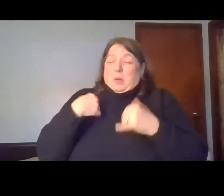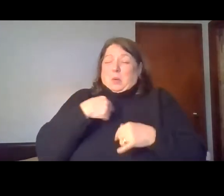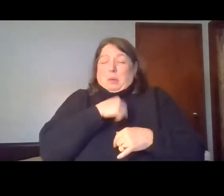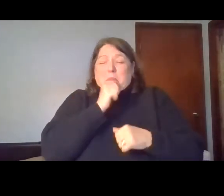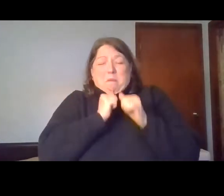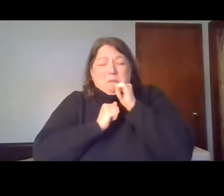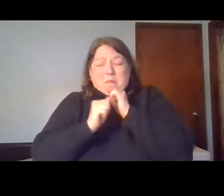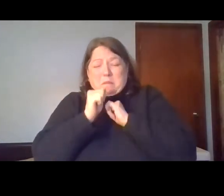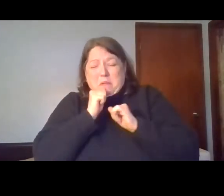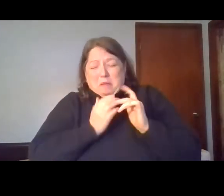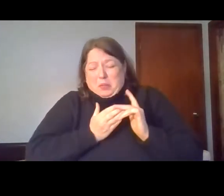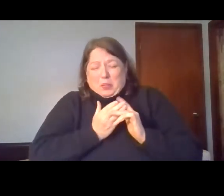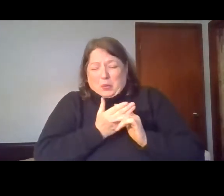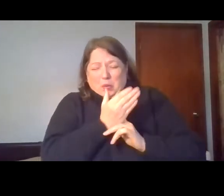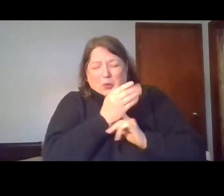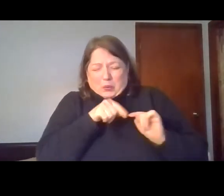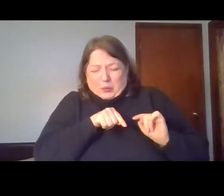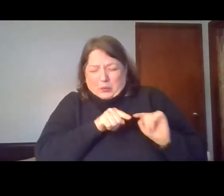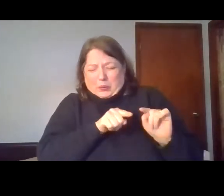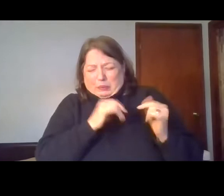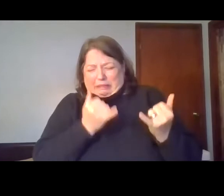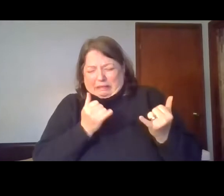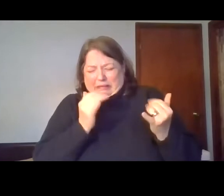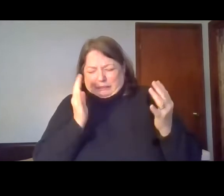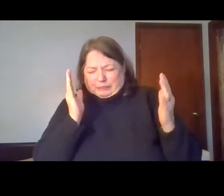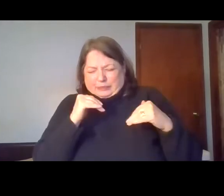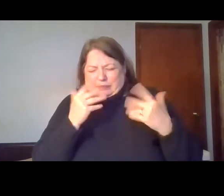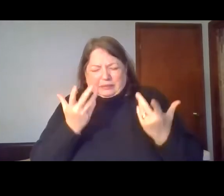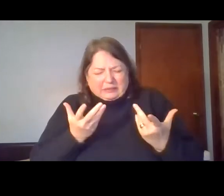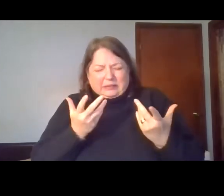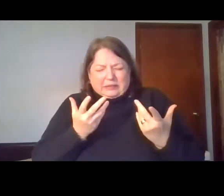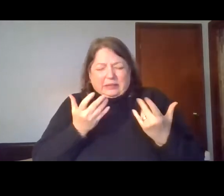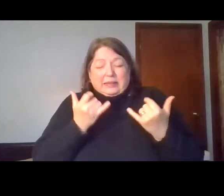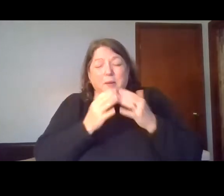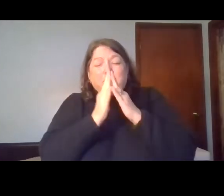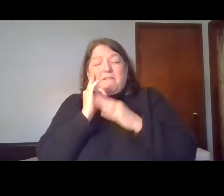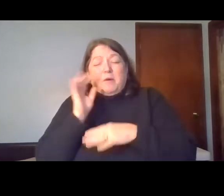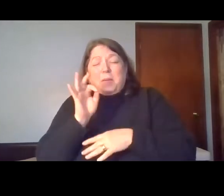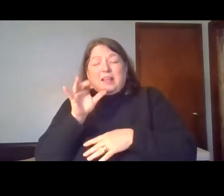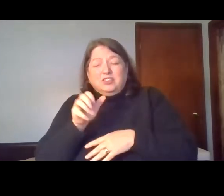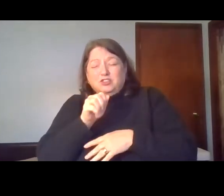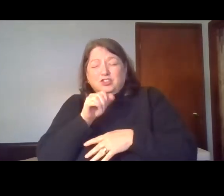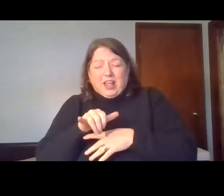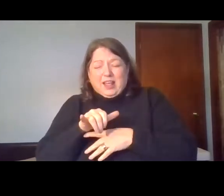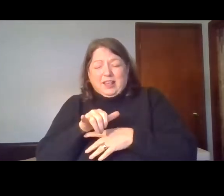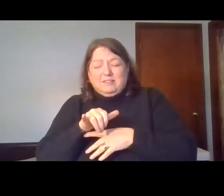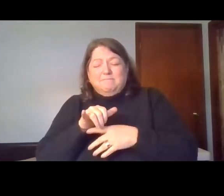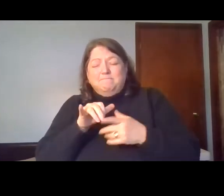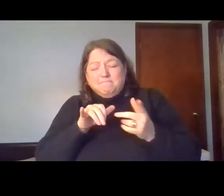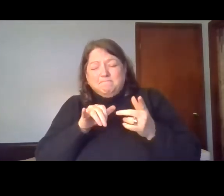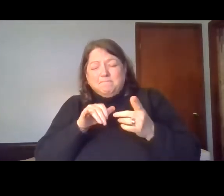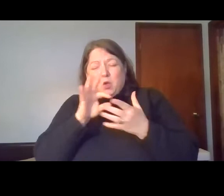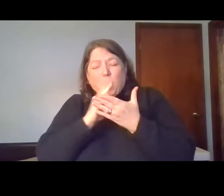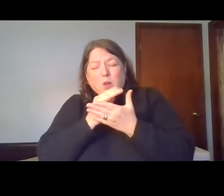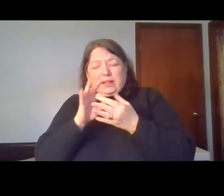hard times, the difficult times. And Father, I pray this morning for Pastor Jay that you would just anoint him with your spirit